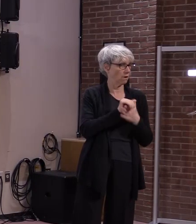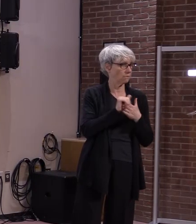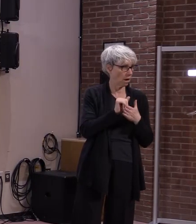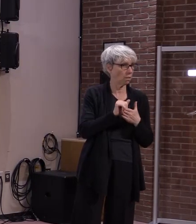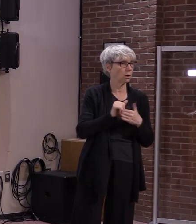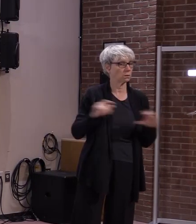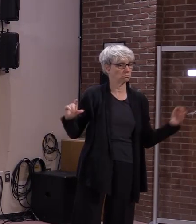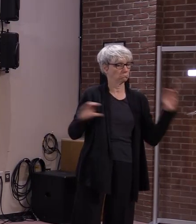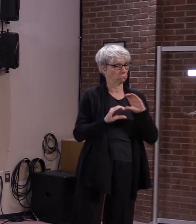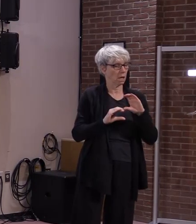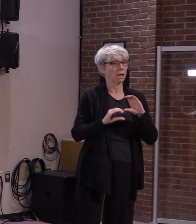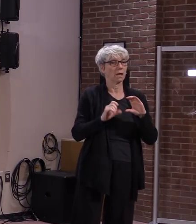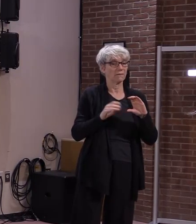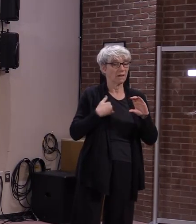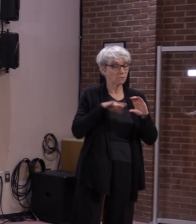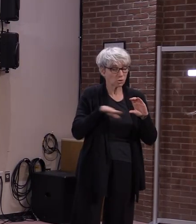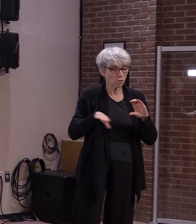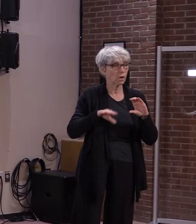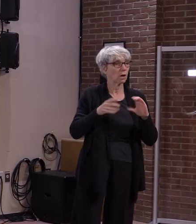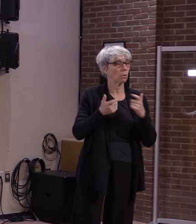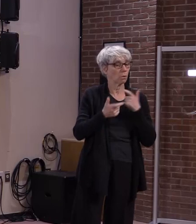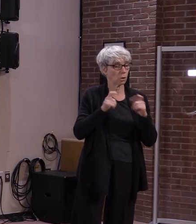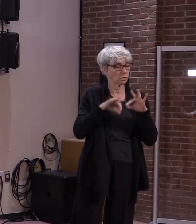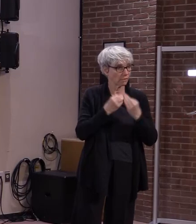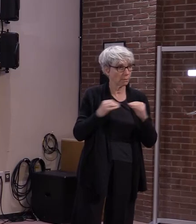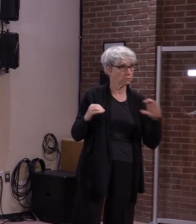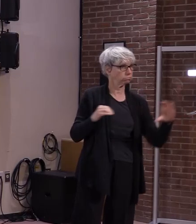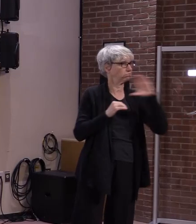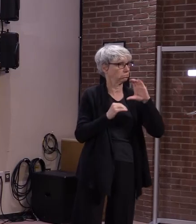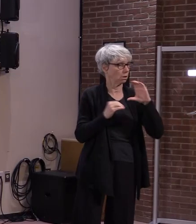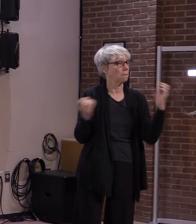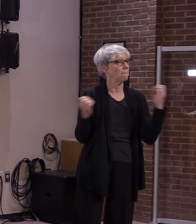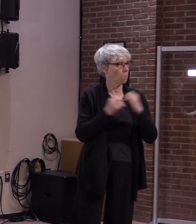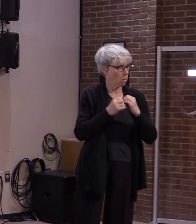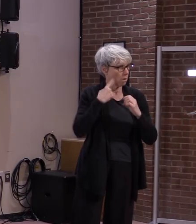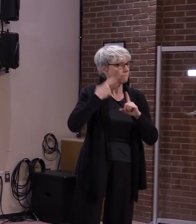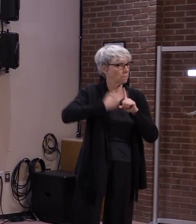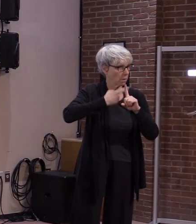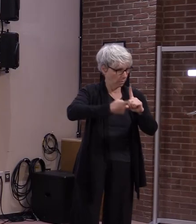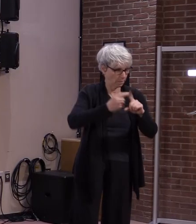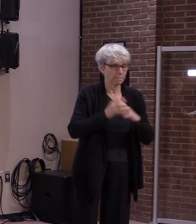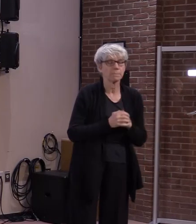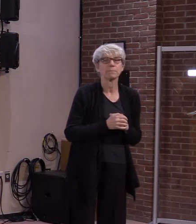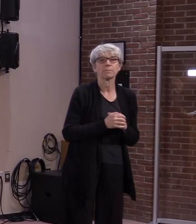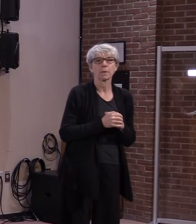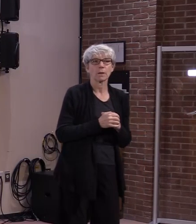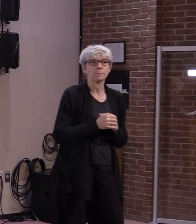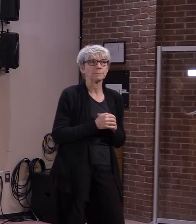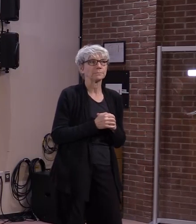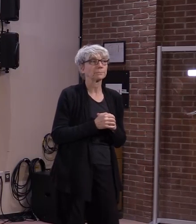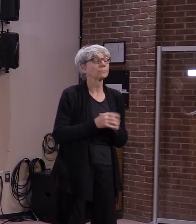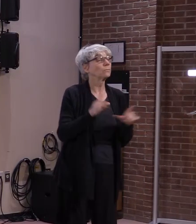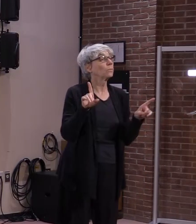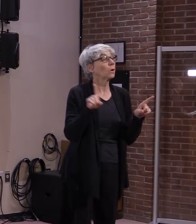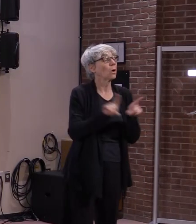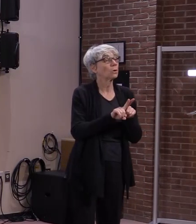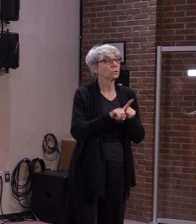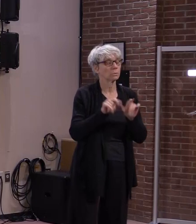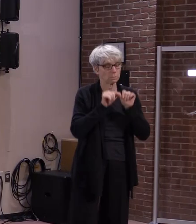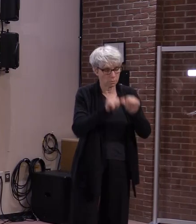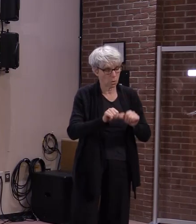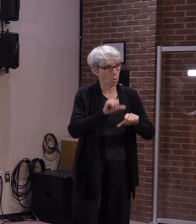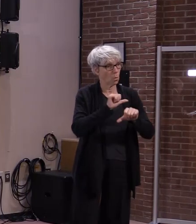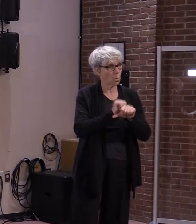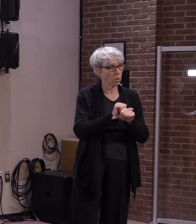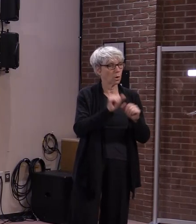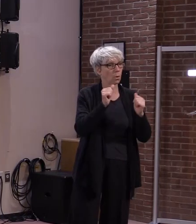allowed based upon the household size. We will also continue to work on connecting kids